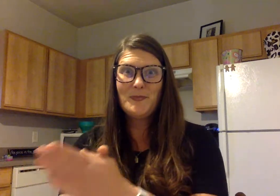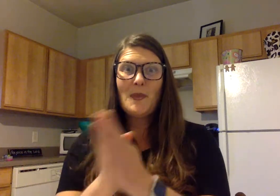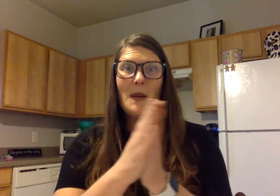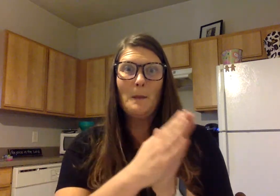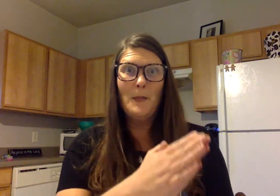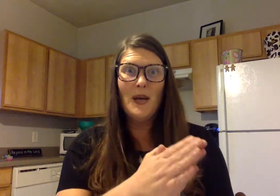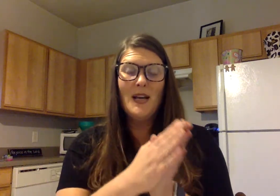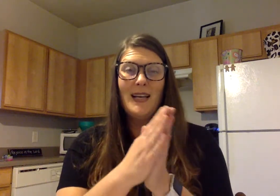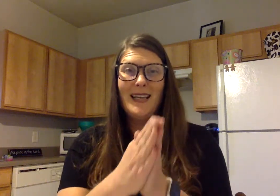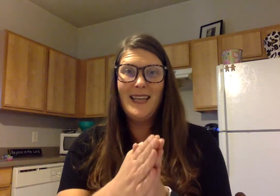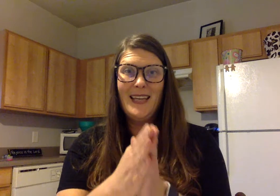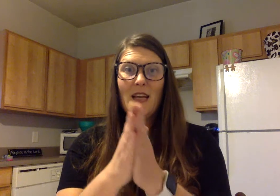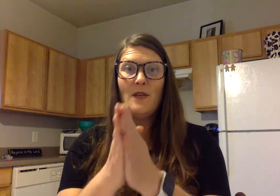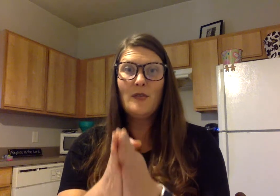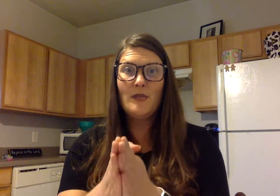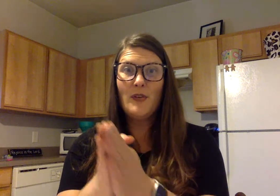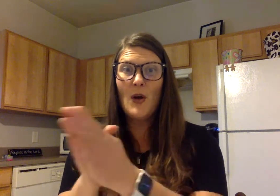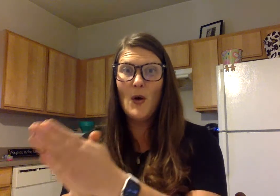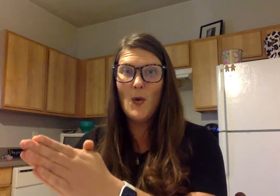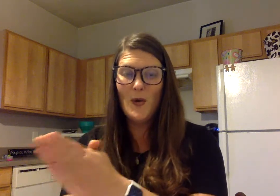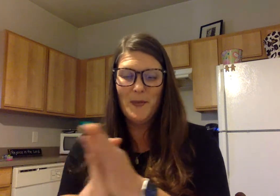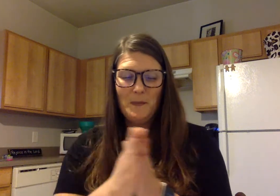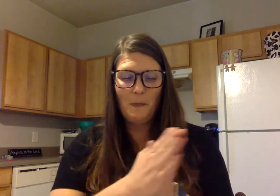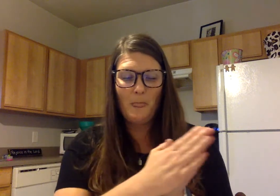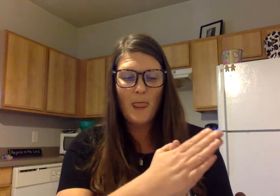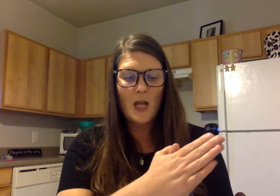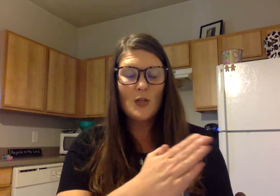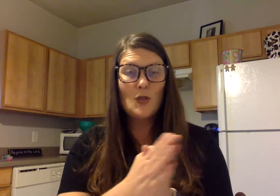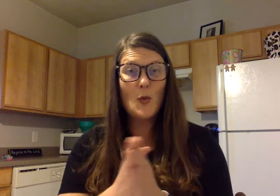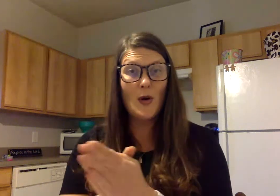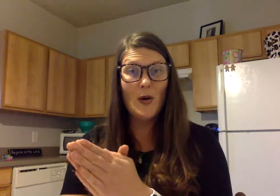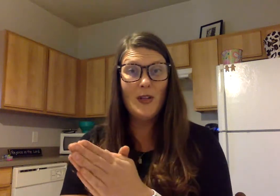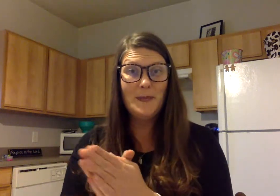b, e, f, or, twirl,